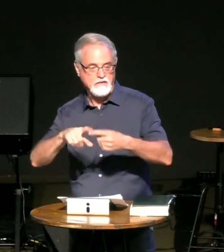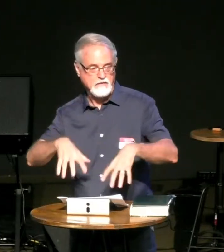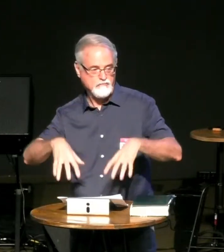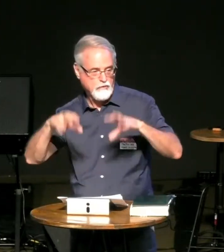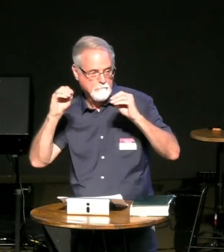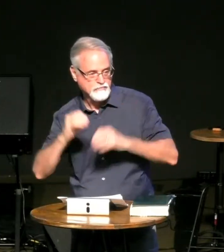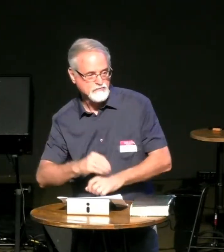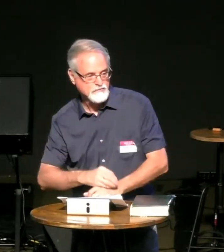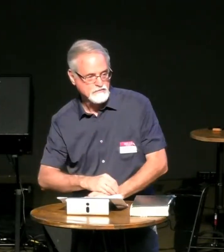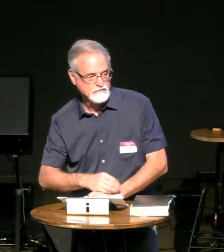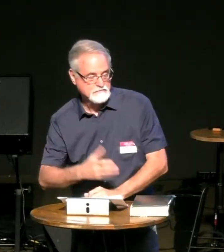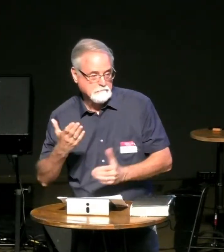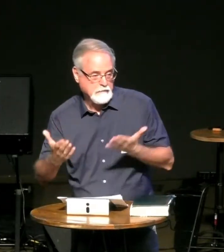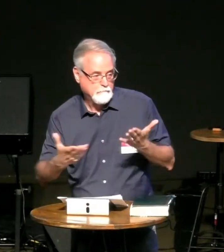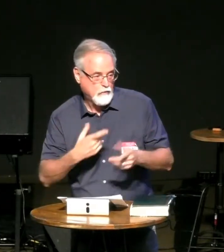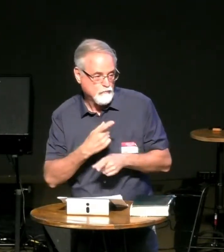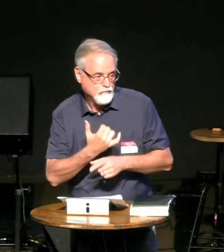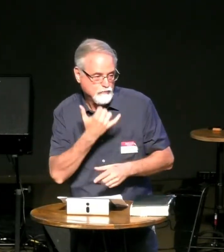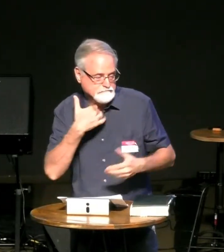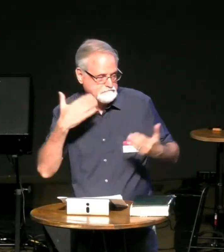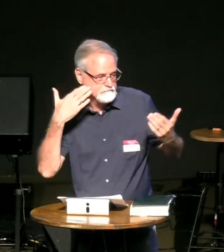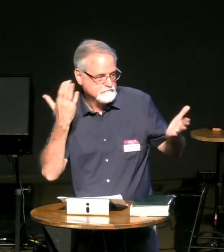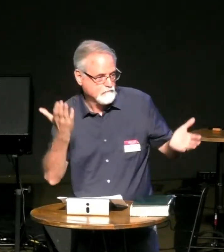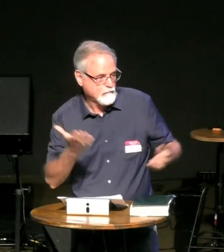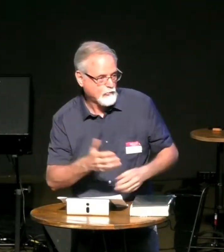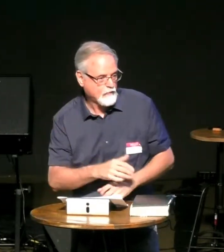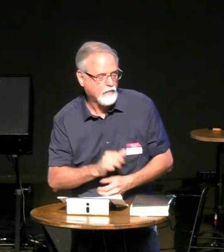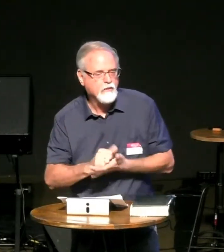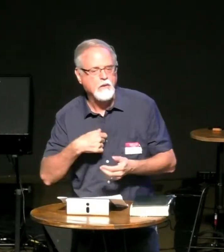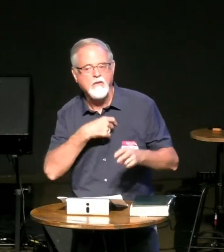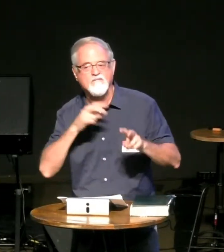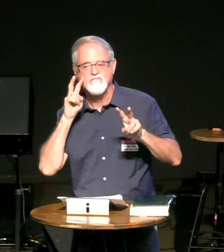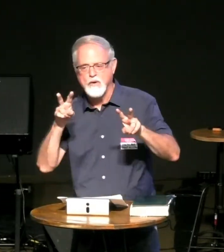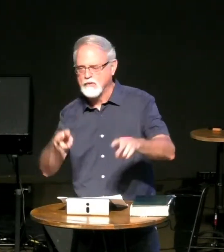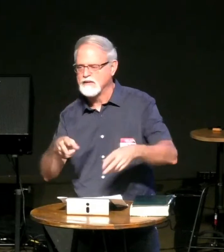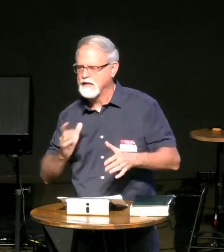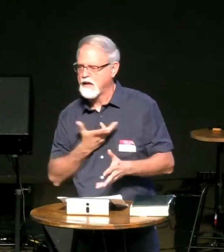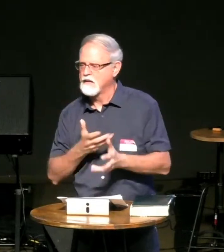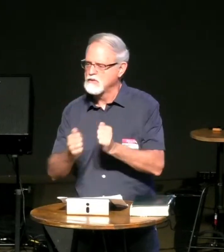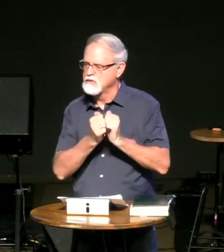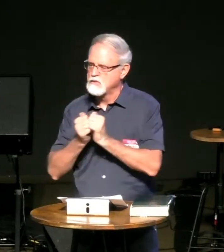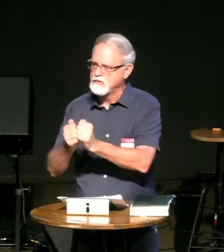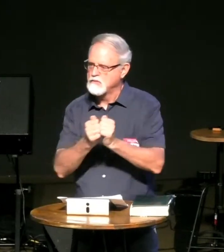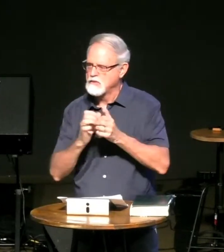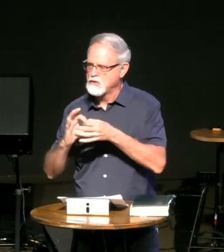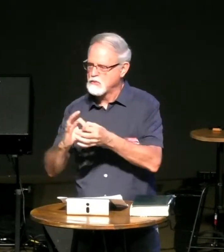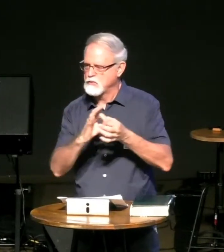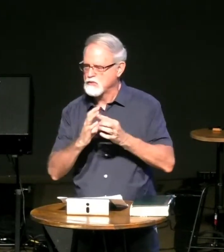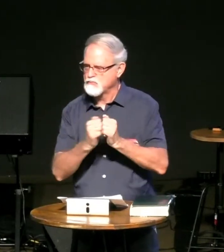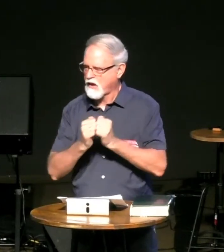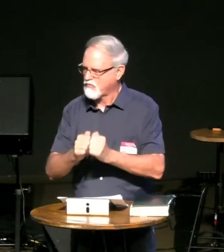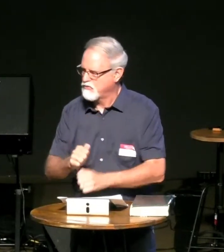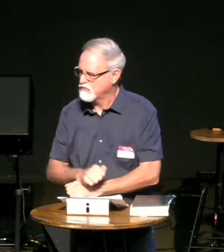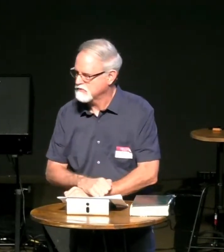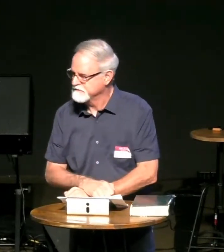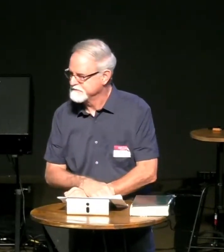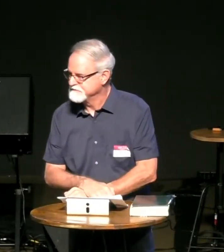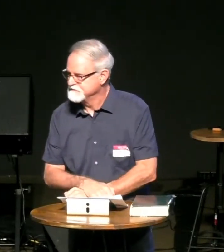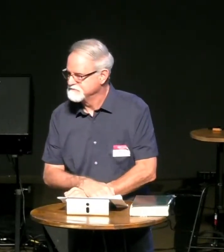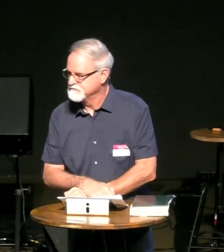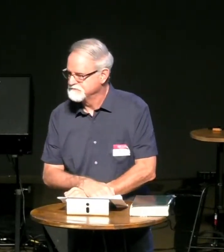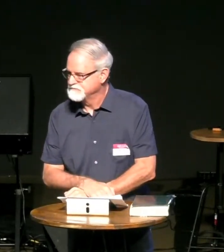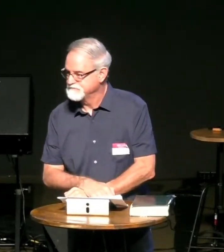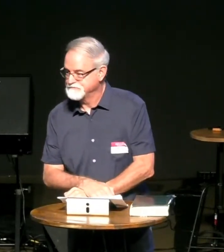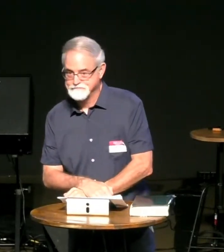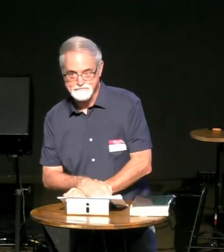stop him we're the believers and we're going to be here until rapture when that is we don't know but we're looking forward together as one family